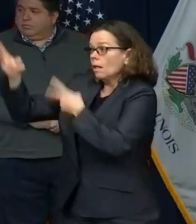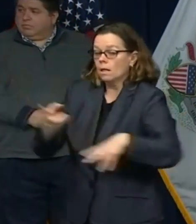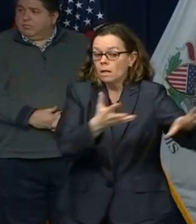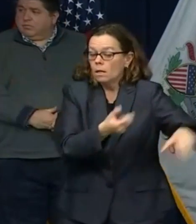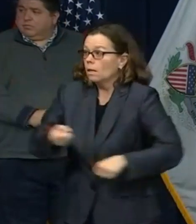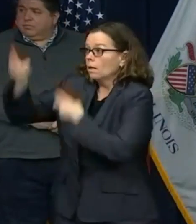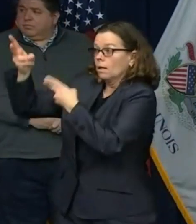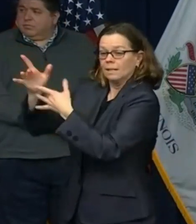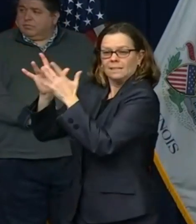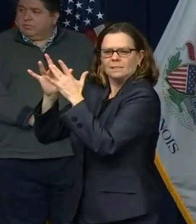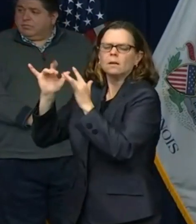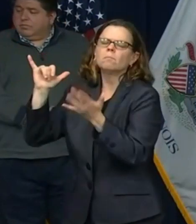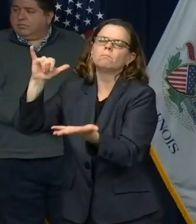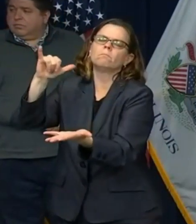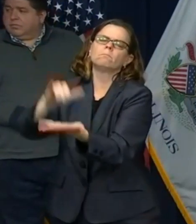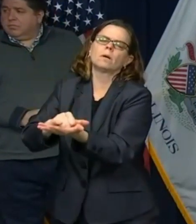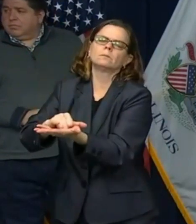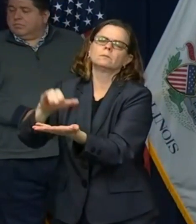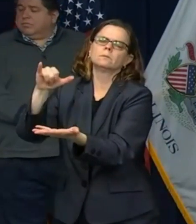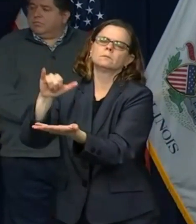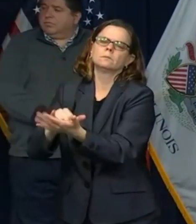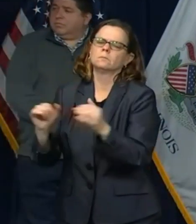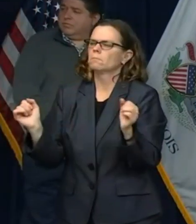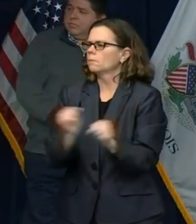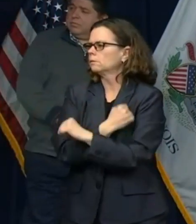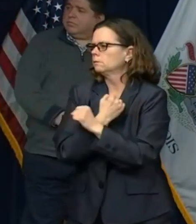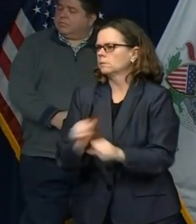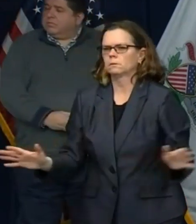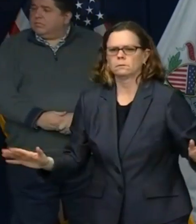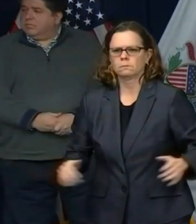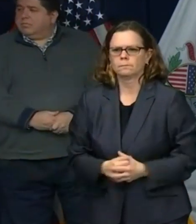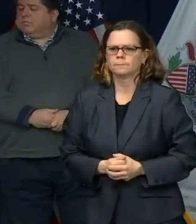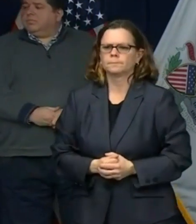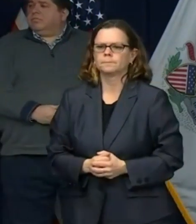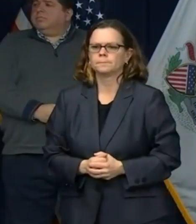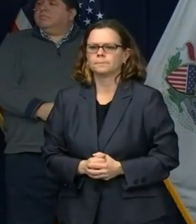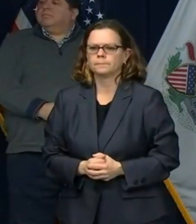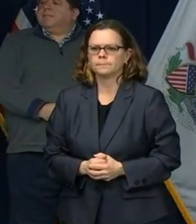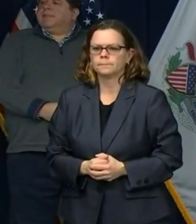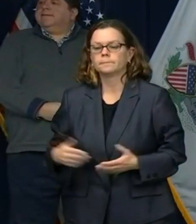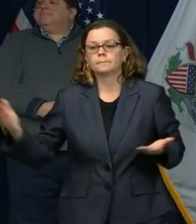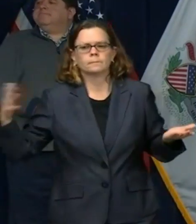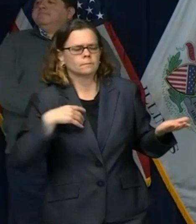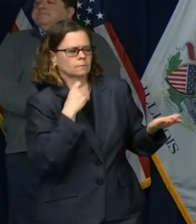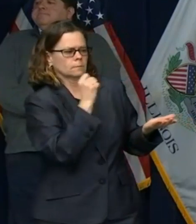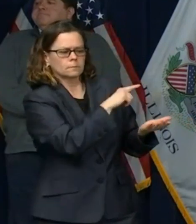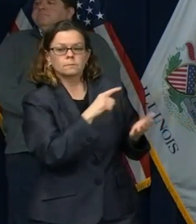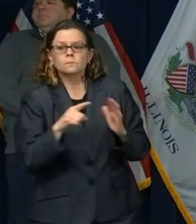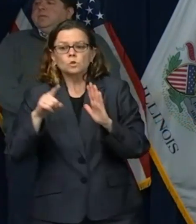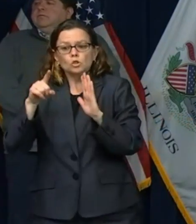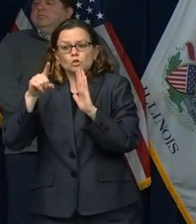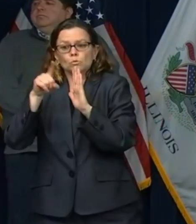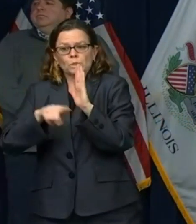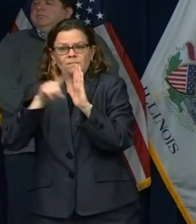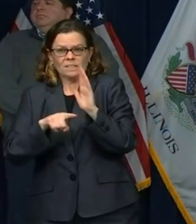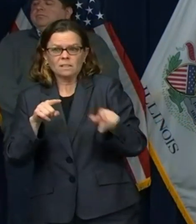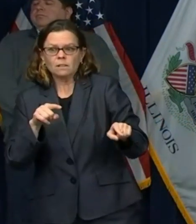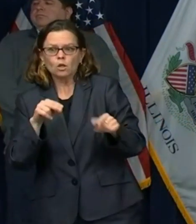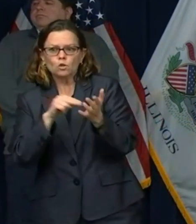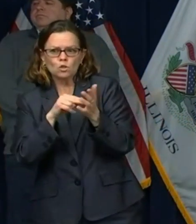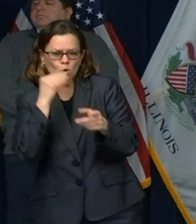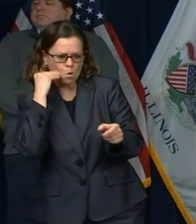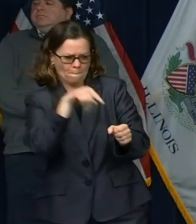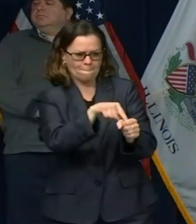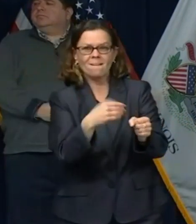can stay there, because this next question from Jim Leach is for you. A Springfield area nursing home with an outbreak has gotten enough tests for about half of the residents and staff.